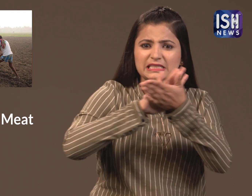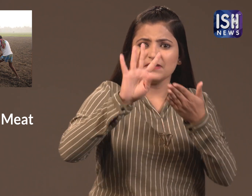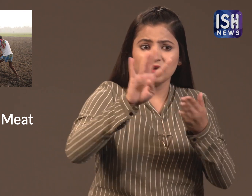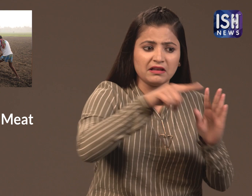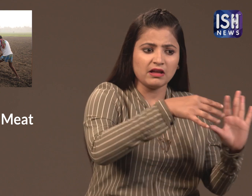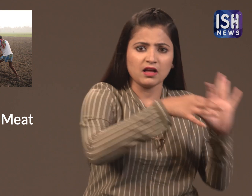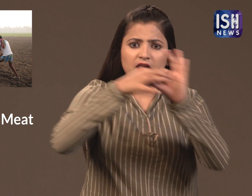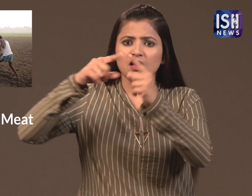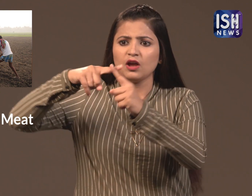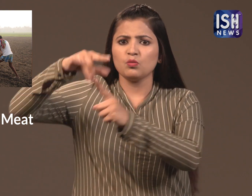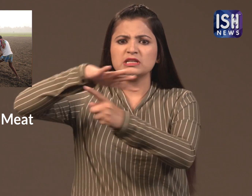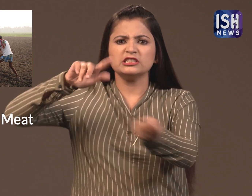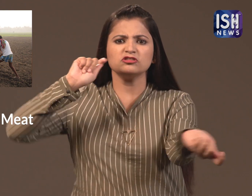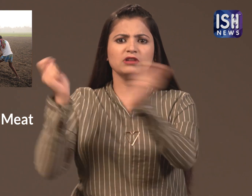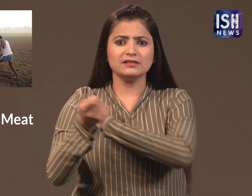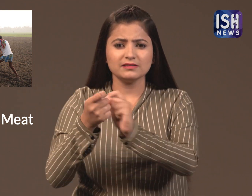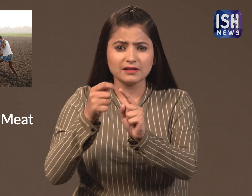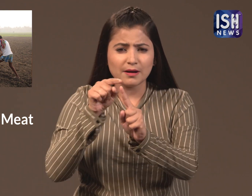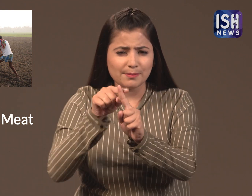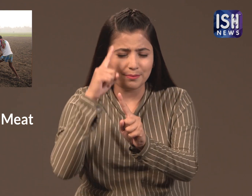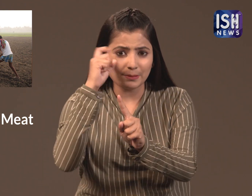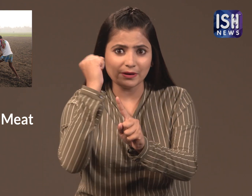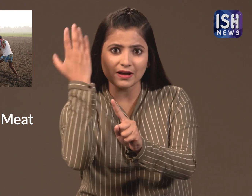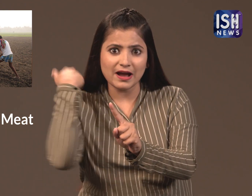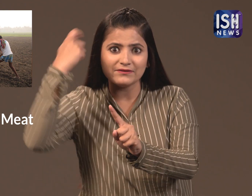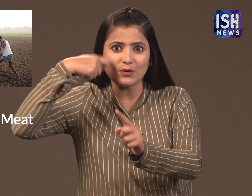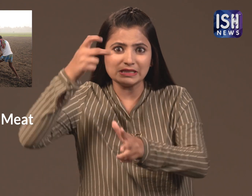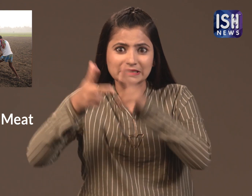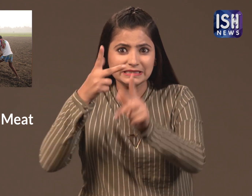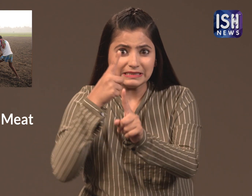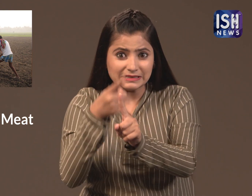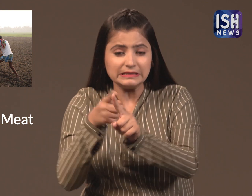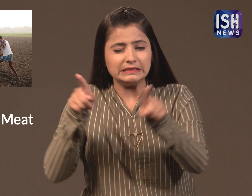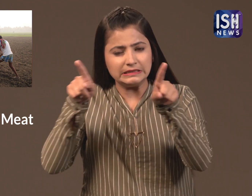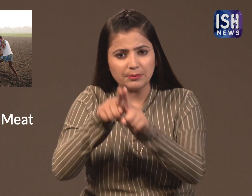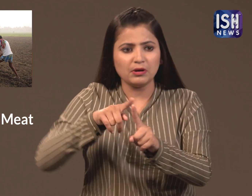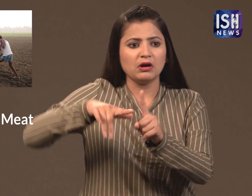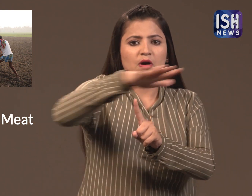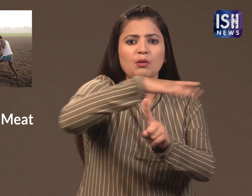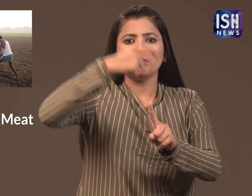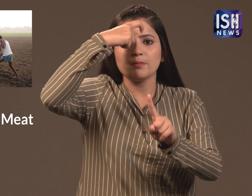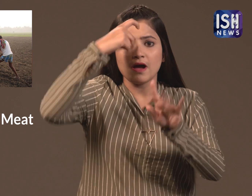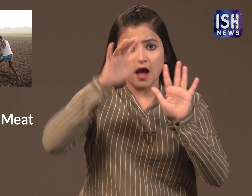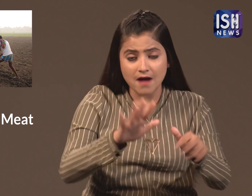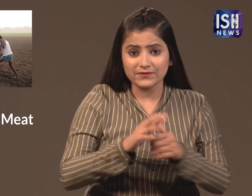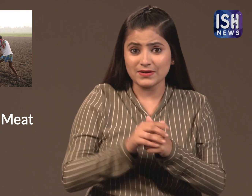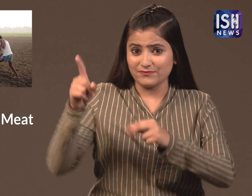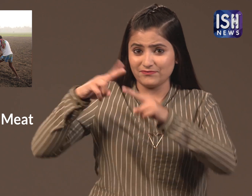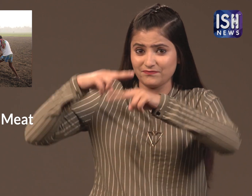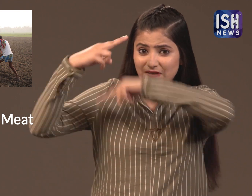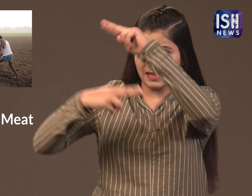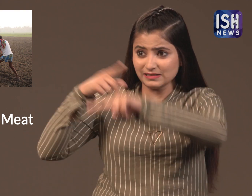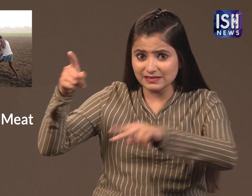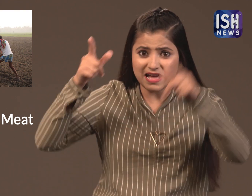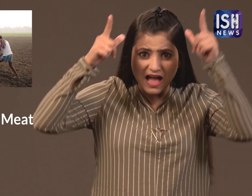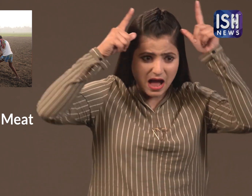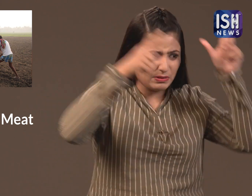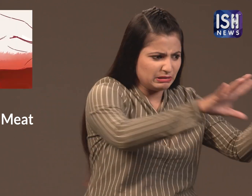and burps have increased the emission of the methane gas which is causing climate change. You must remember our previous video. This is the same problem.